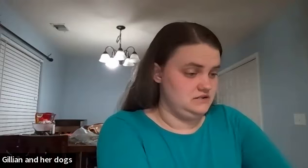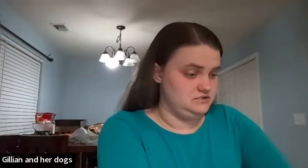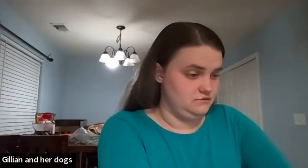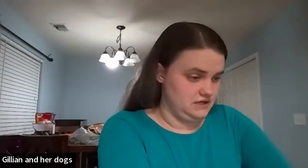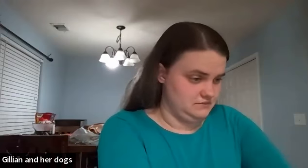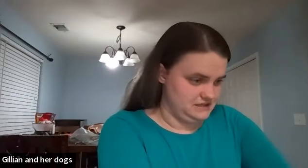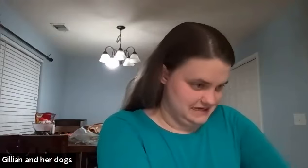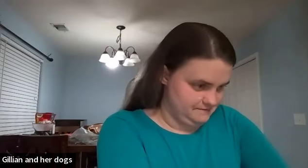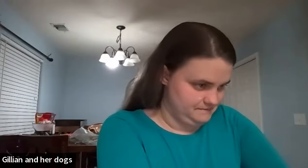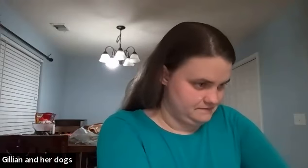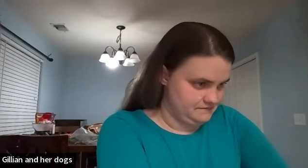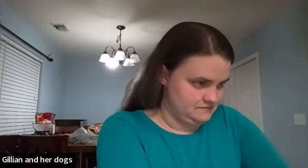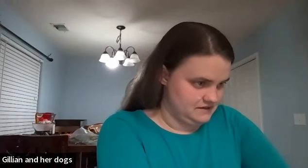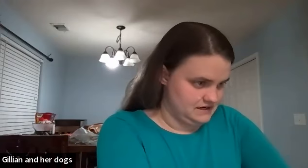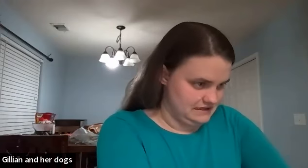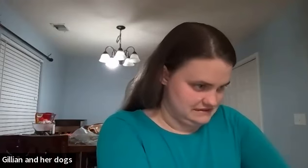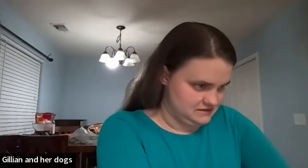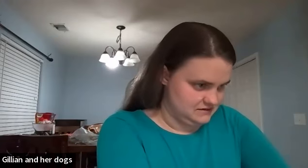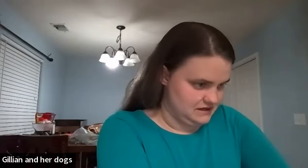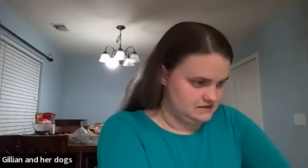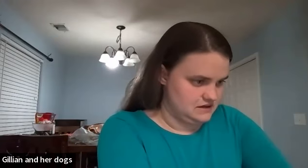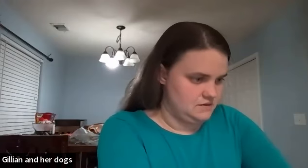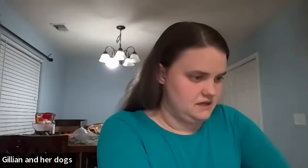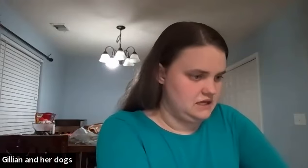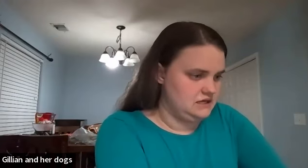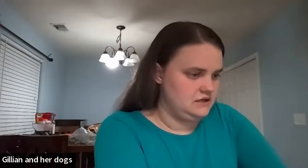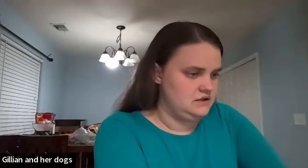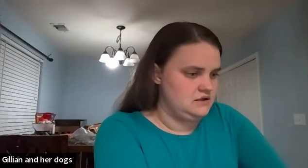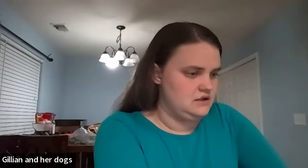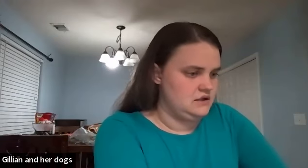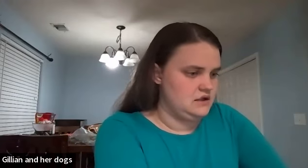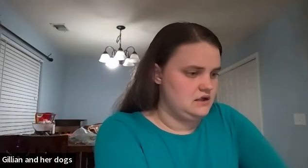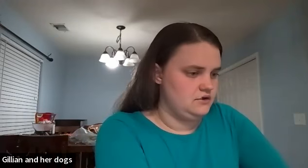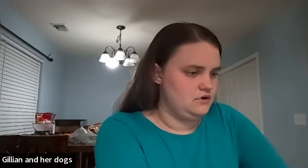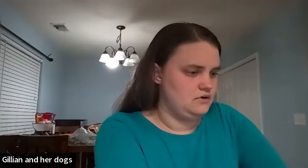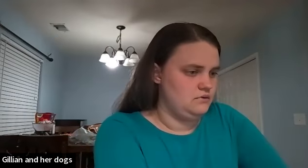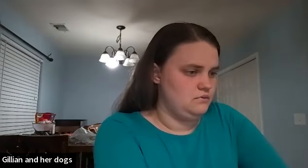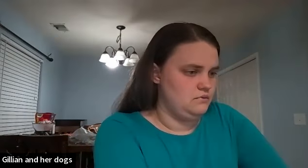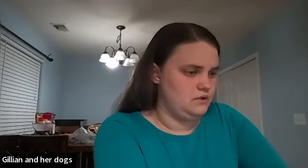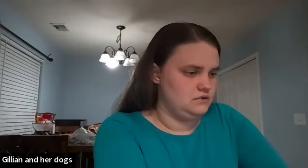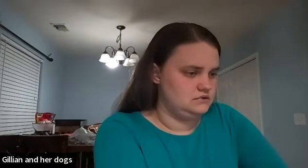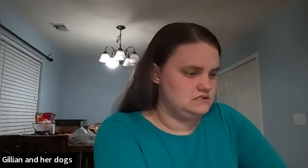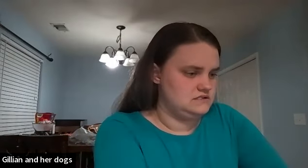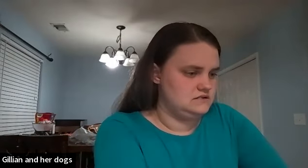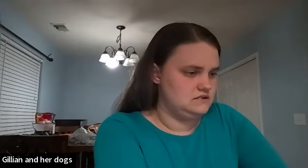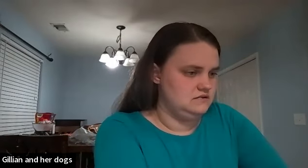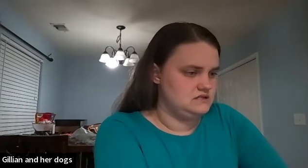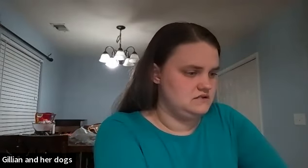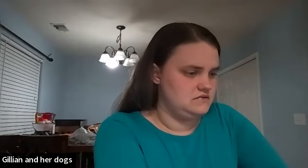now so i don't forget them next time next class um any other words that you guys can